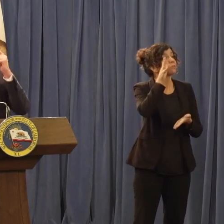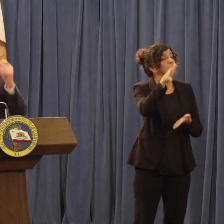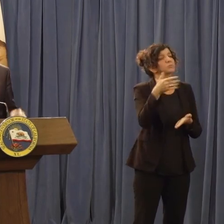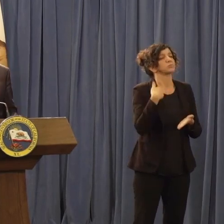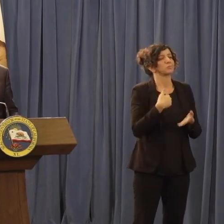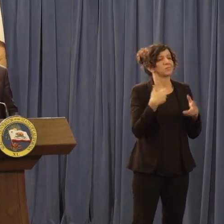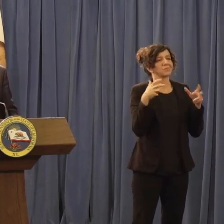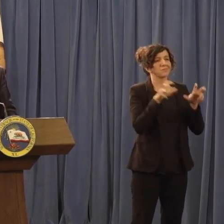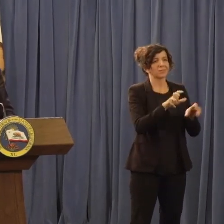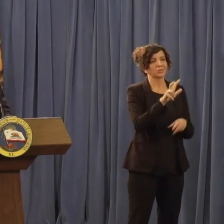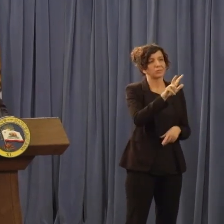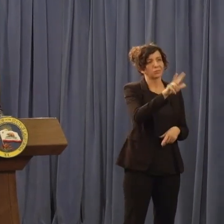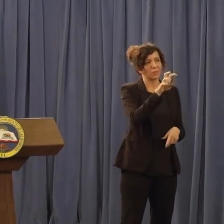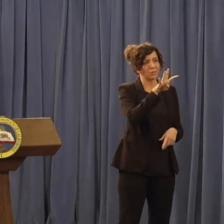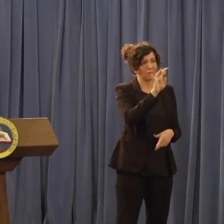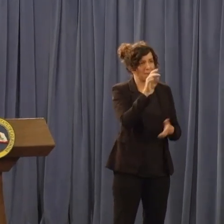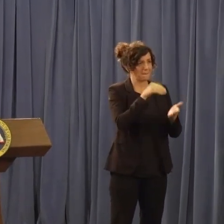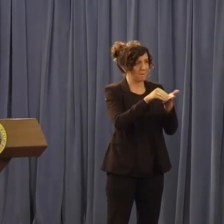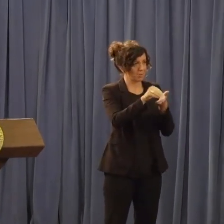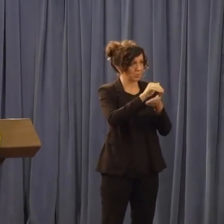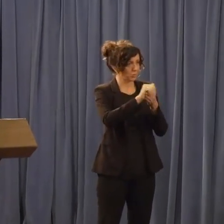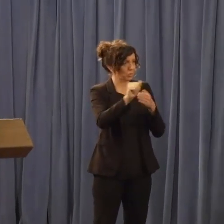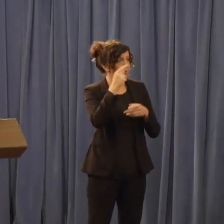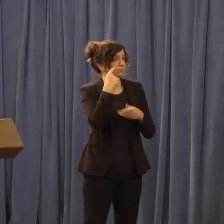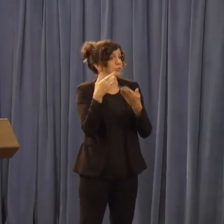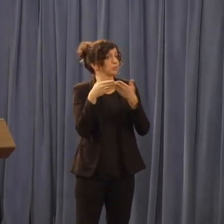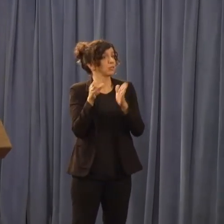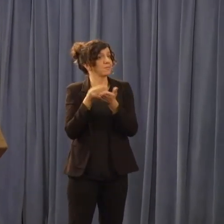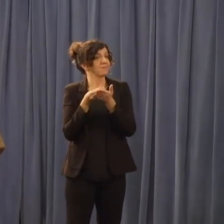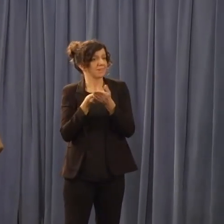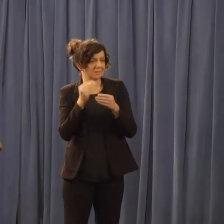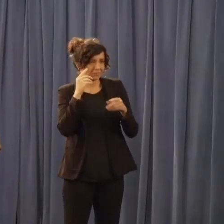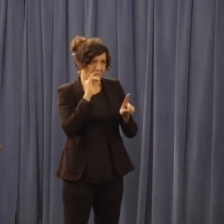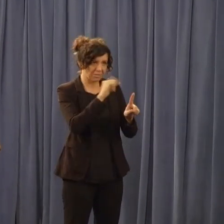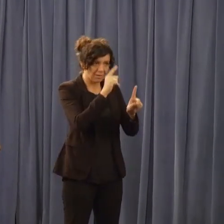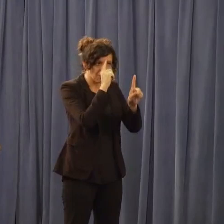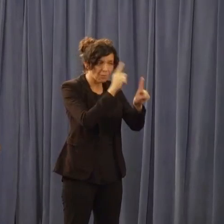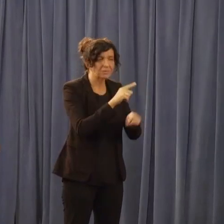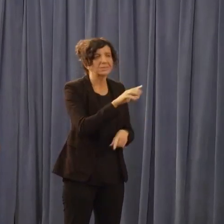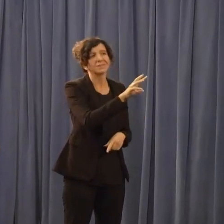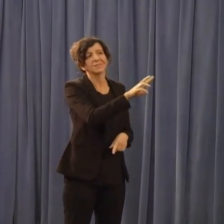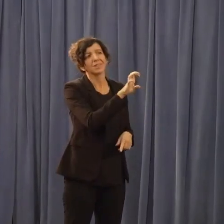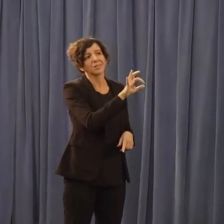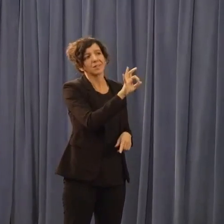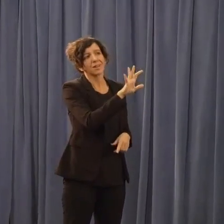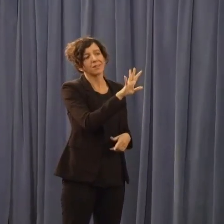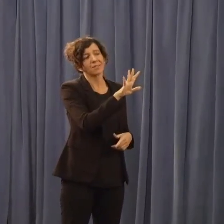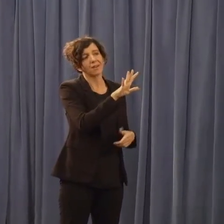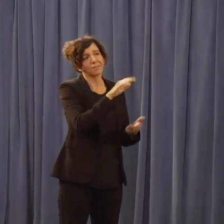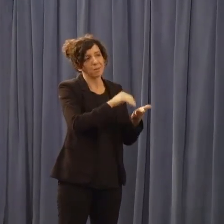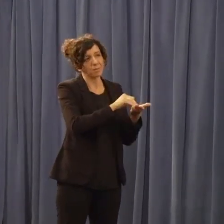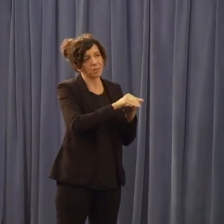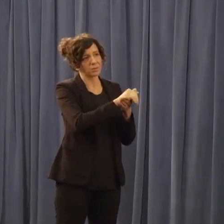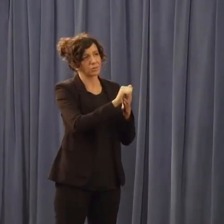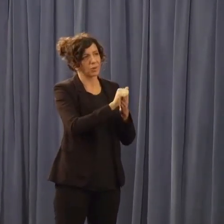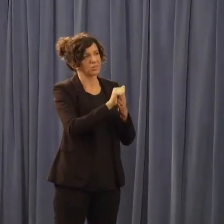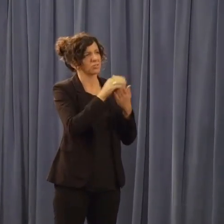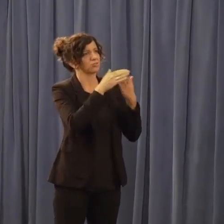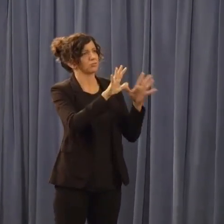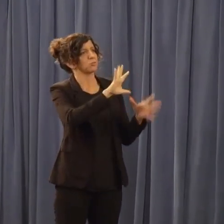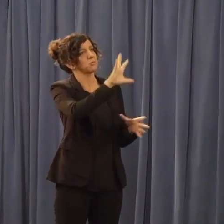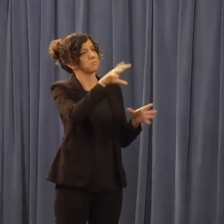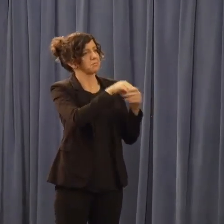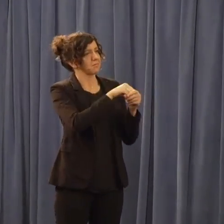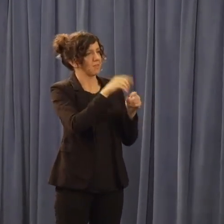$348 million of general fund in this space, $695 million overall in